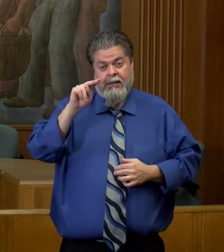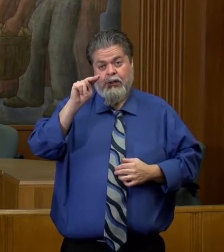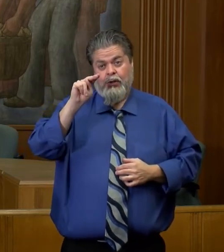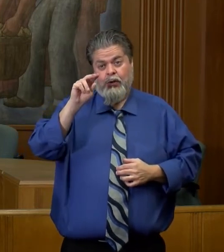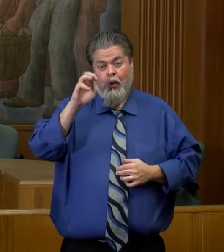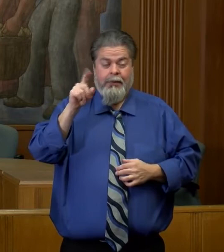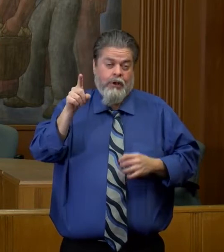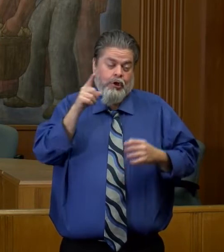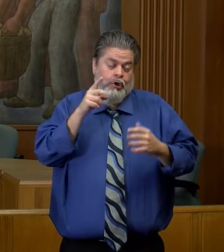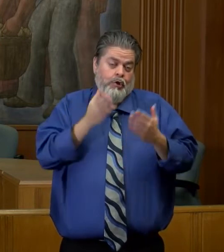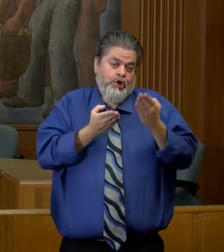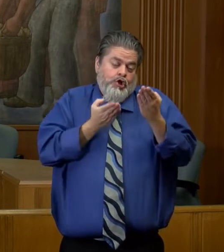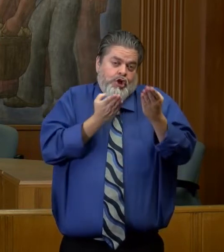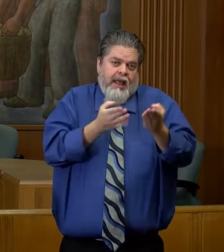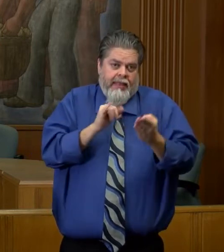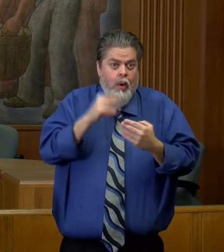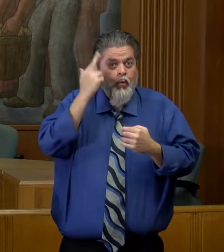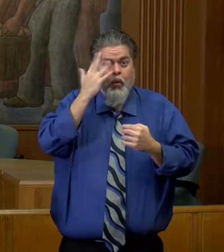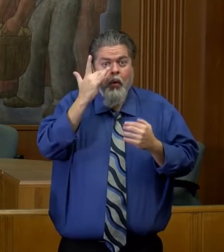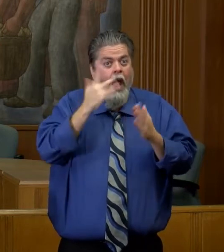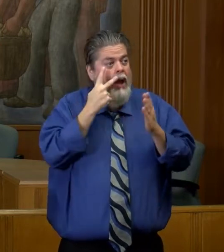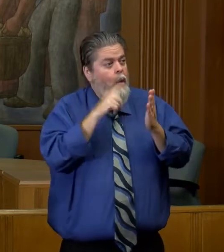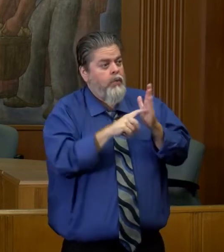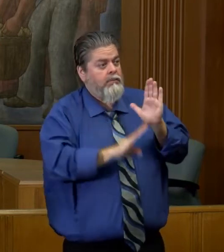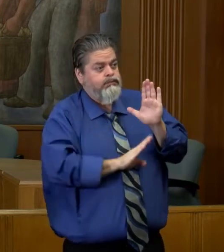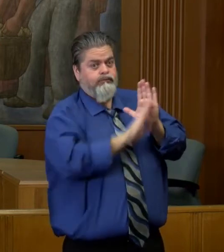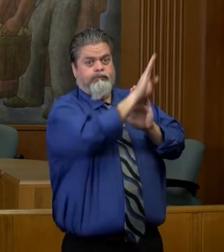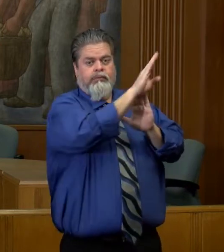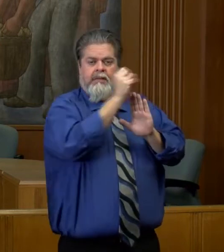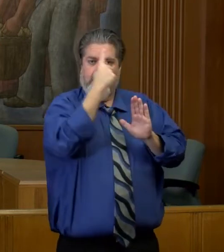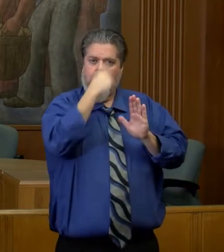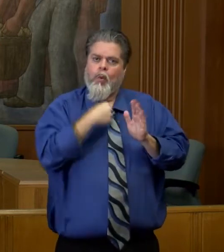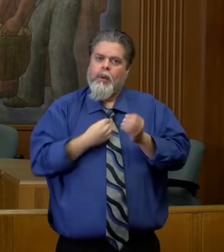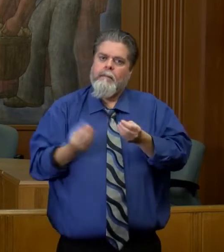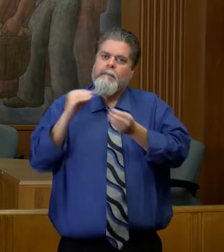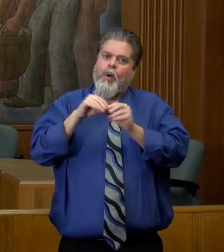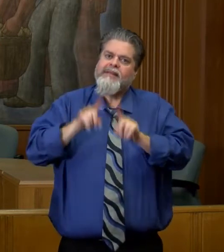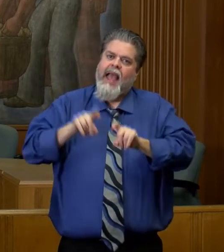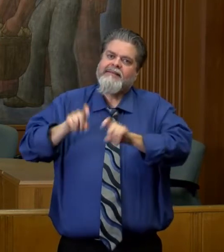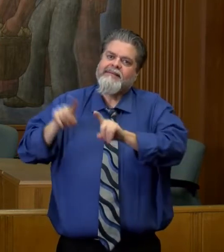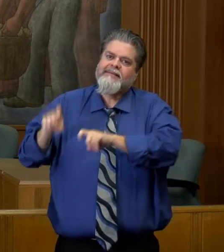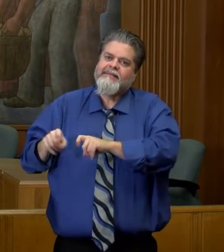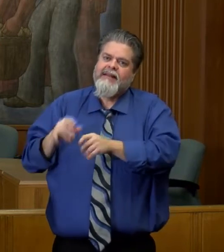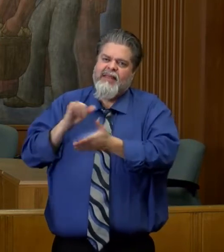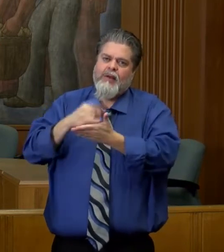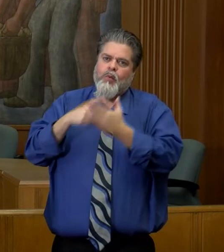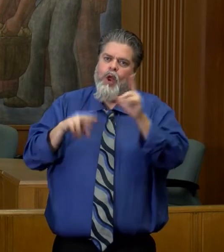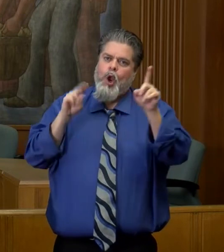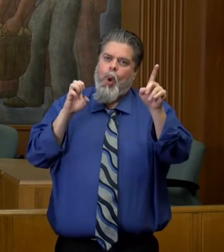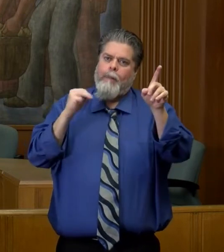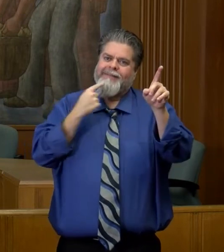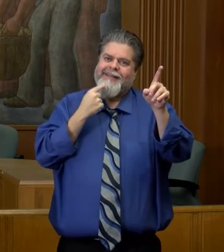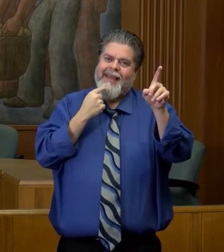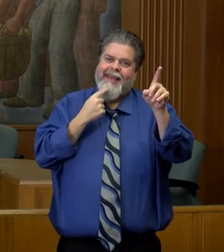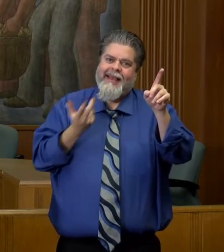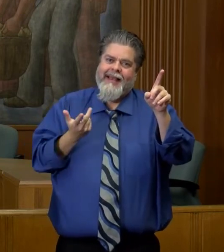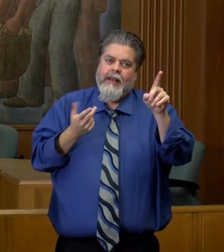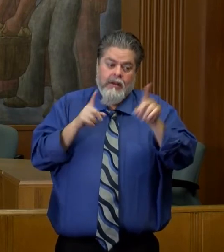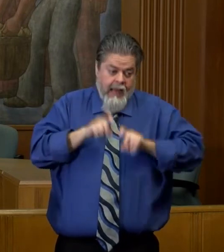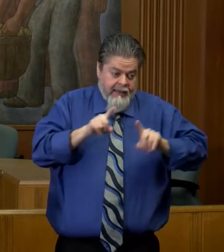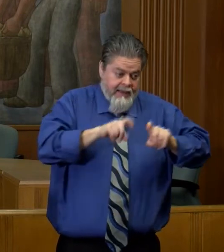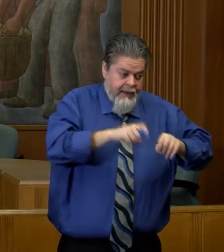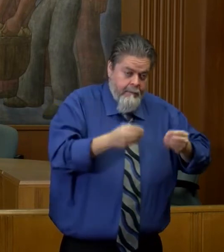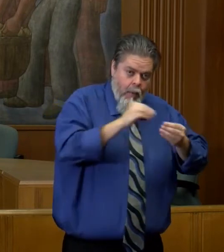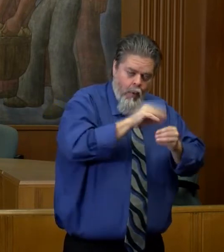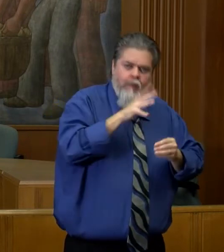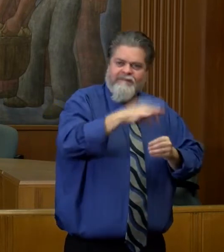it's been suggested that we're seeing so much of a surge right now, mainly because we're testing more people, so if you test more people, you find more people,